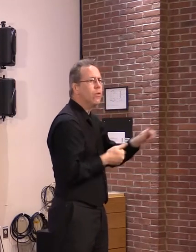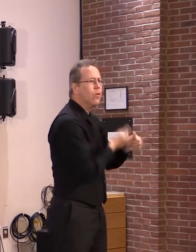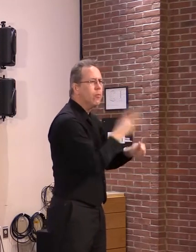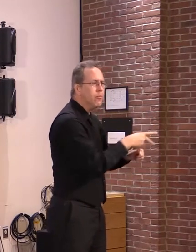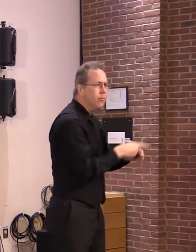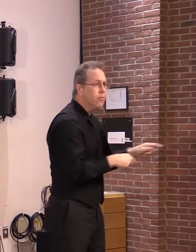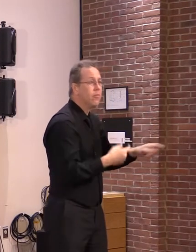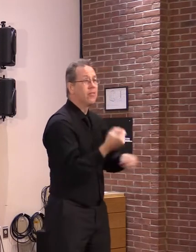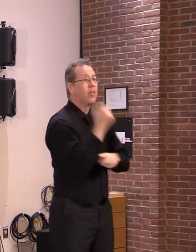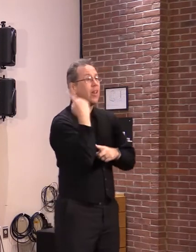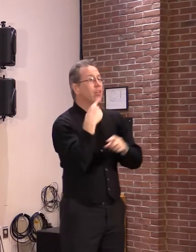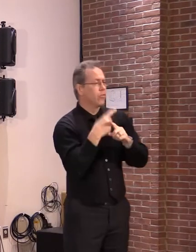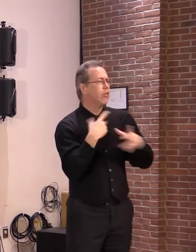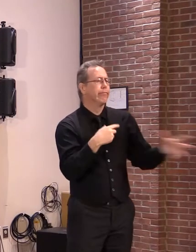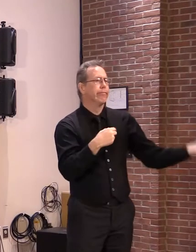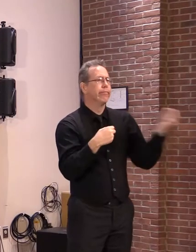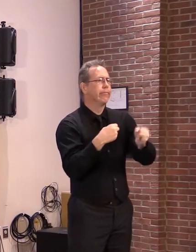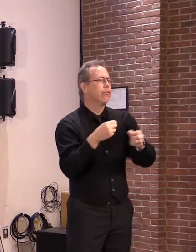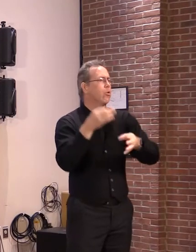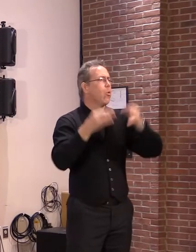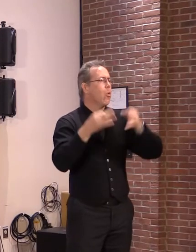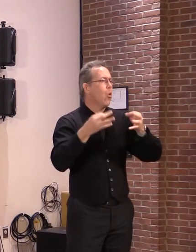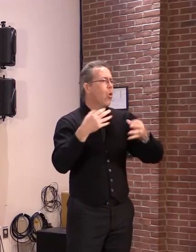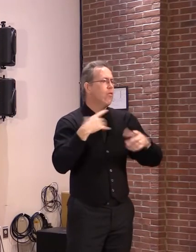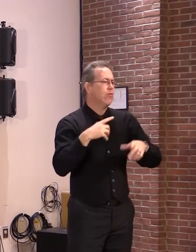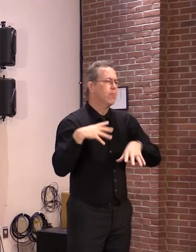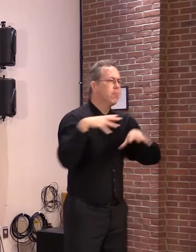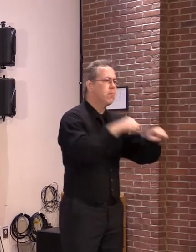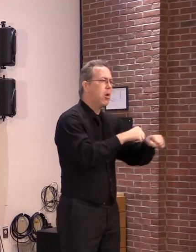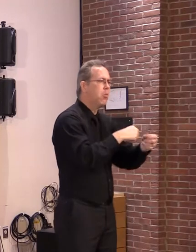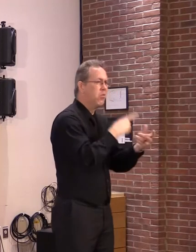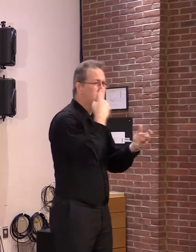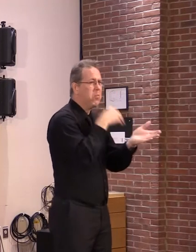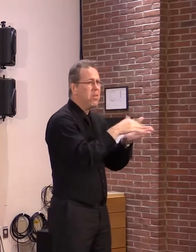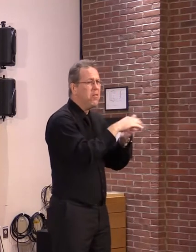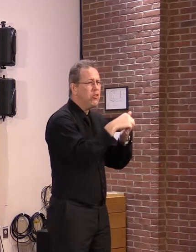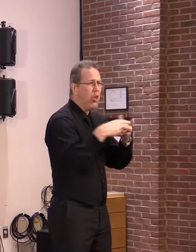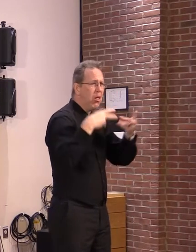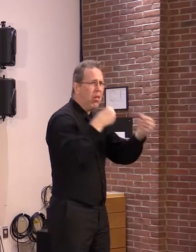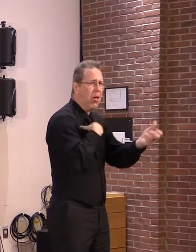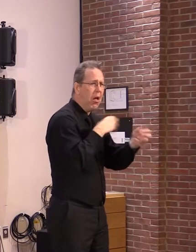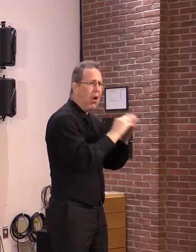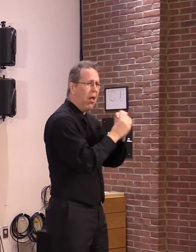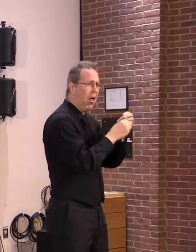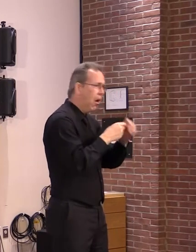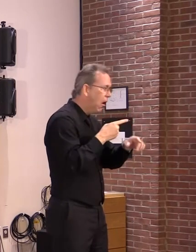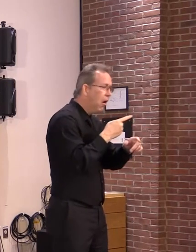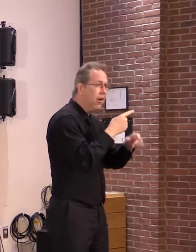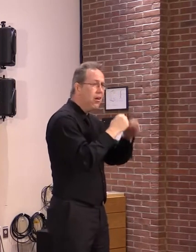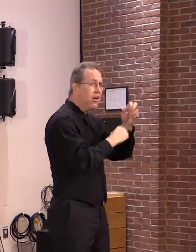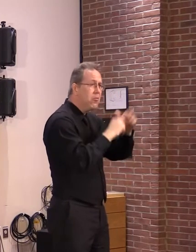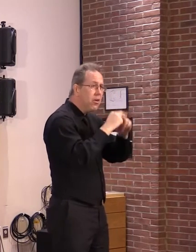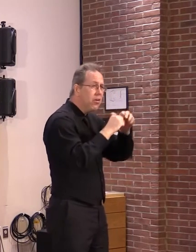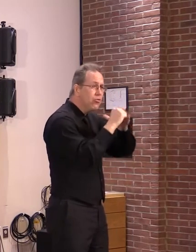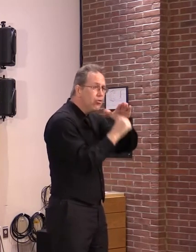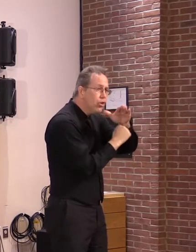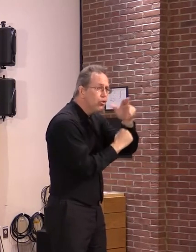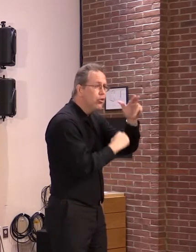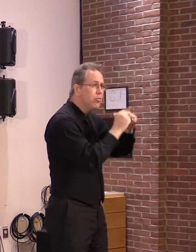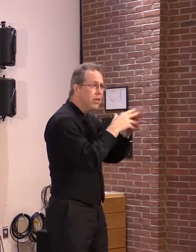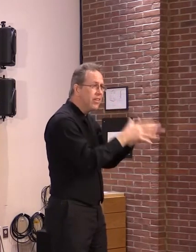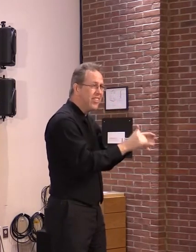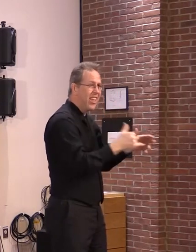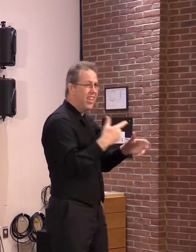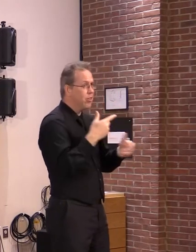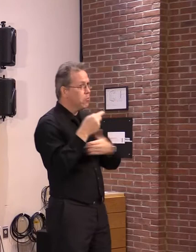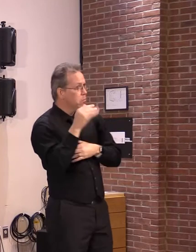securing millions of dollars of land and contract benefits to build the city's public infrastructure, which has been the public part of this project